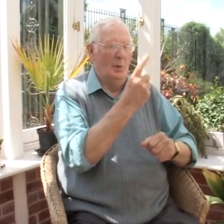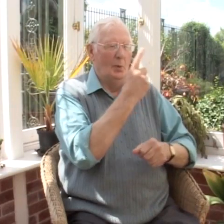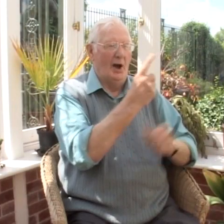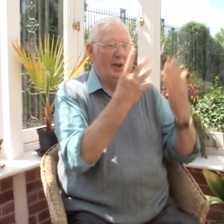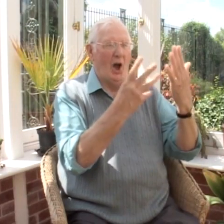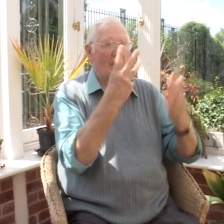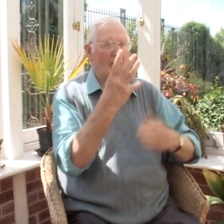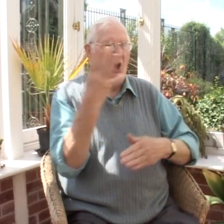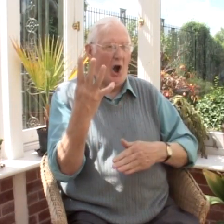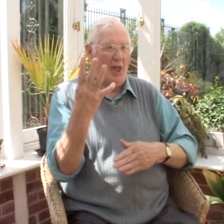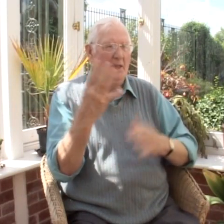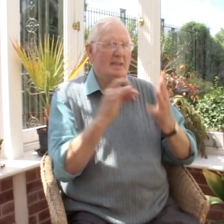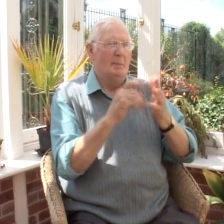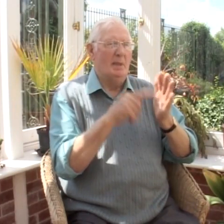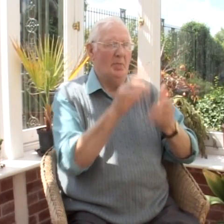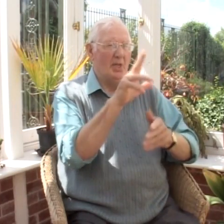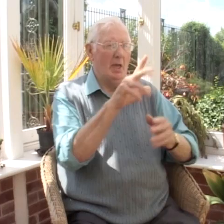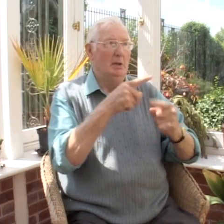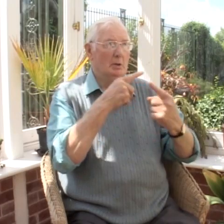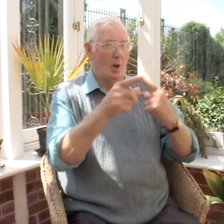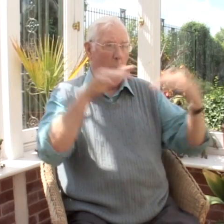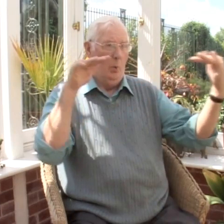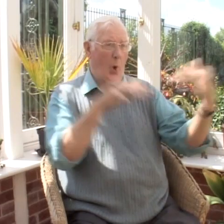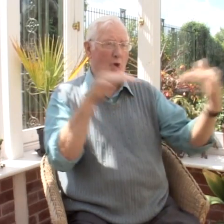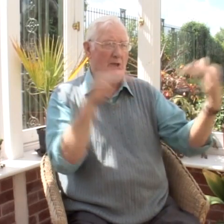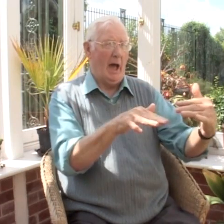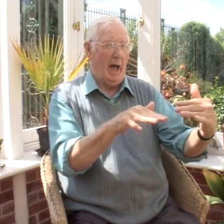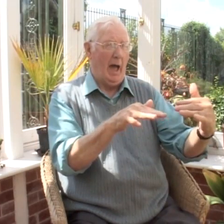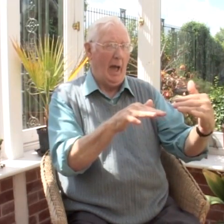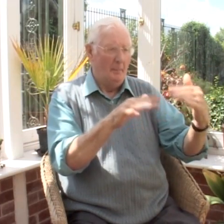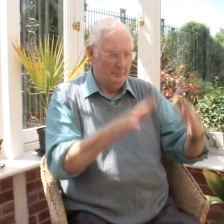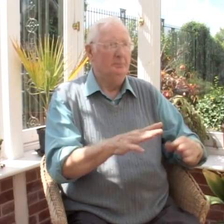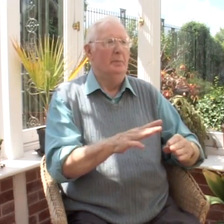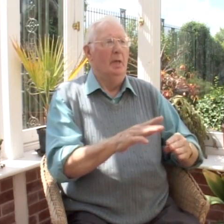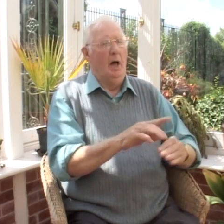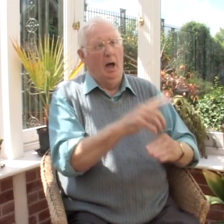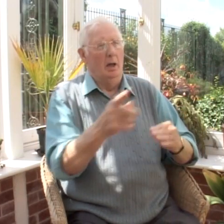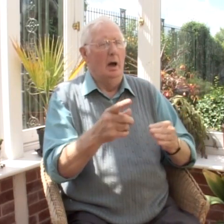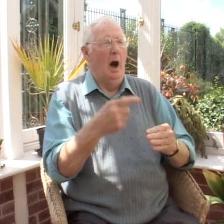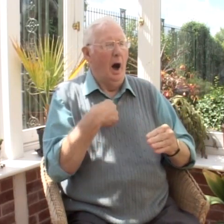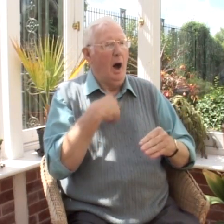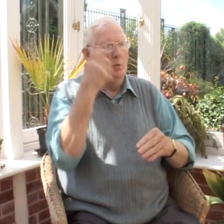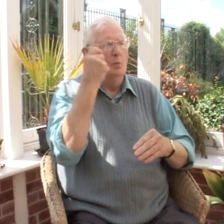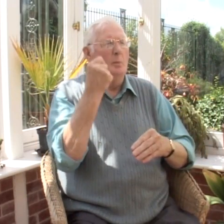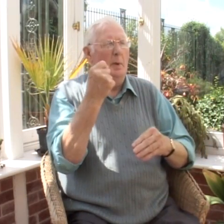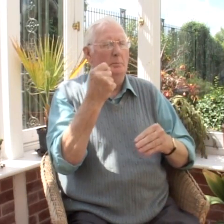It was 1939, November the 3rd. That's when the war started. I remember, you know, it was